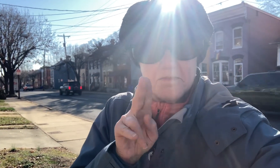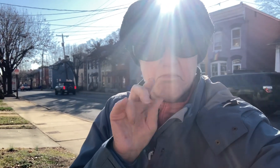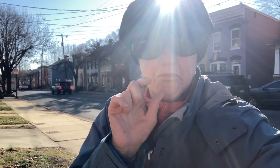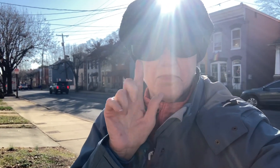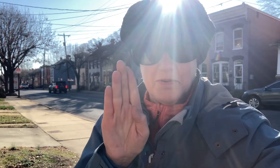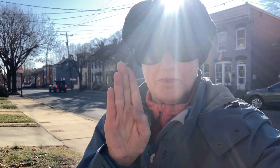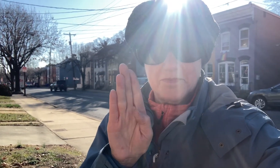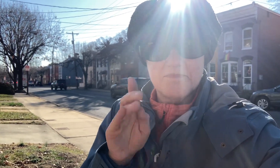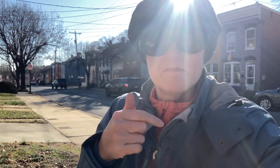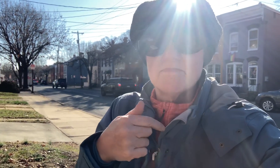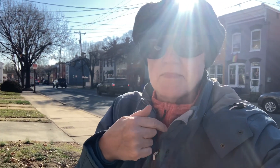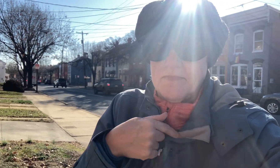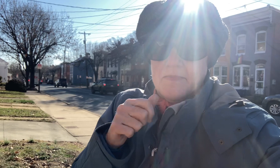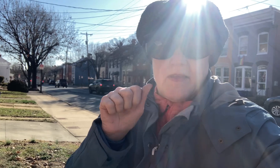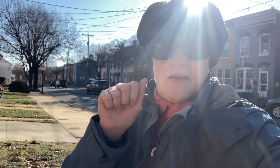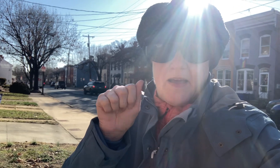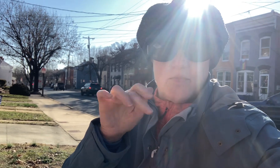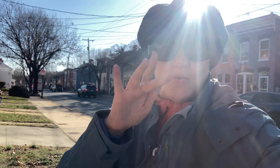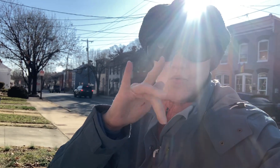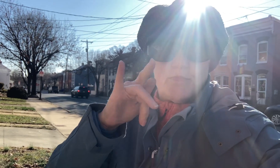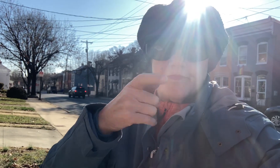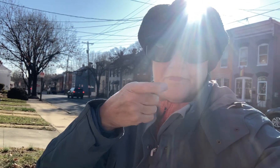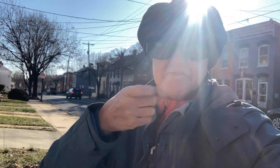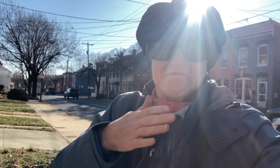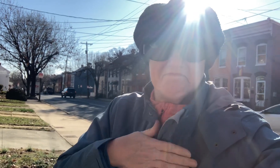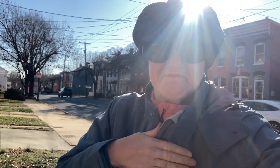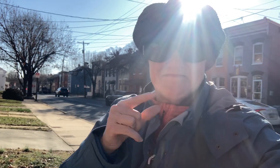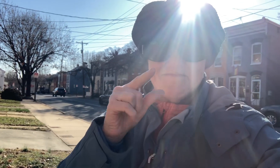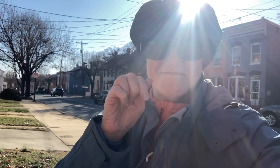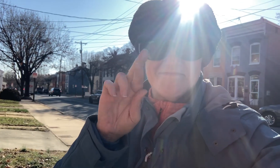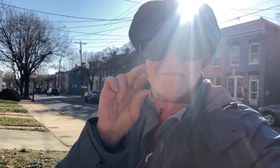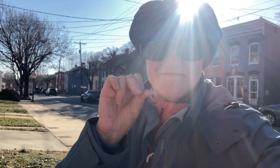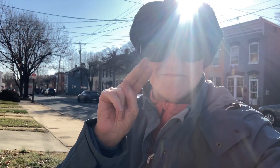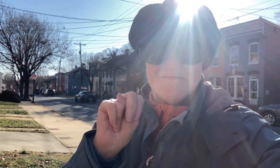bulbs but i have been able to get that out of my garden